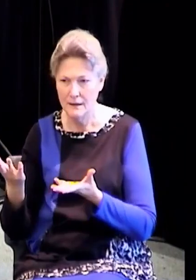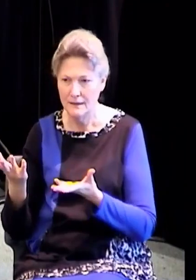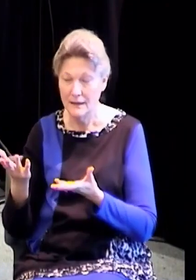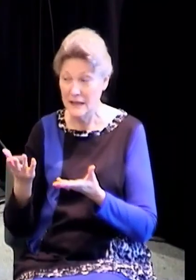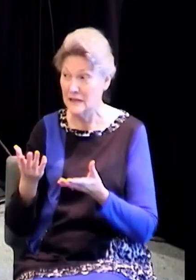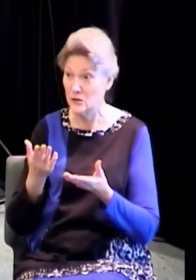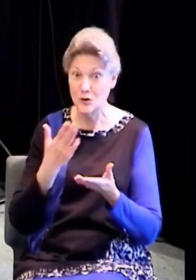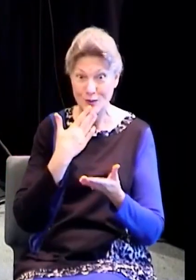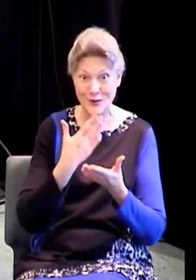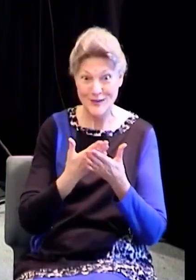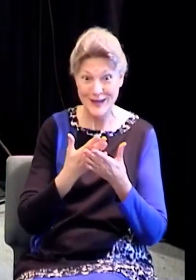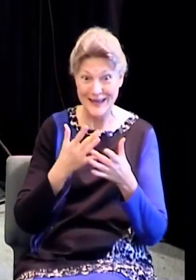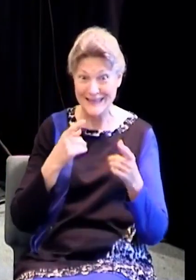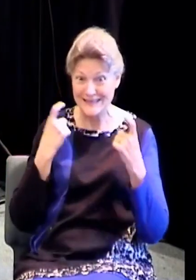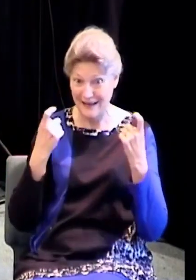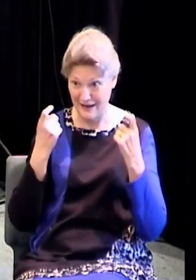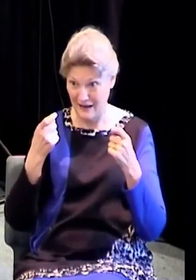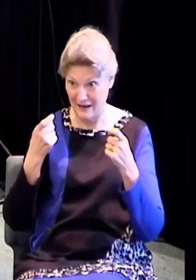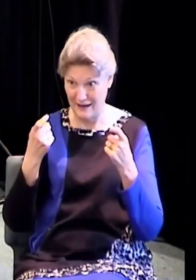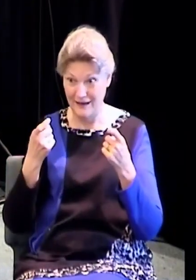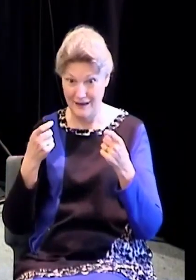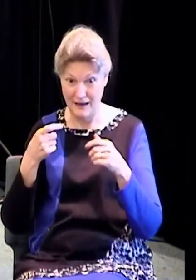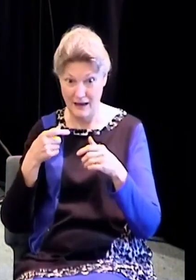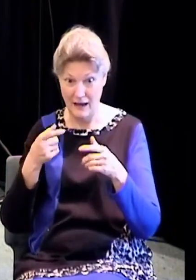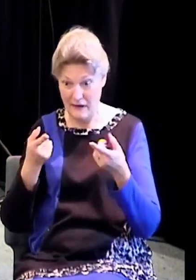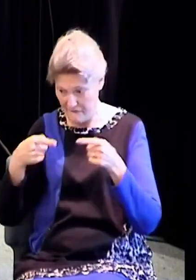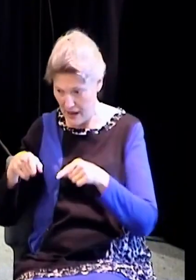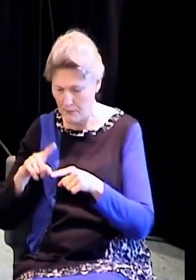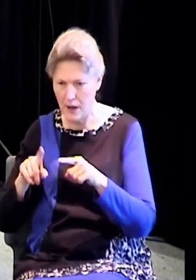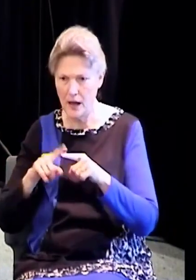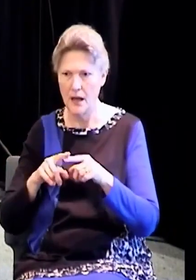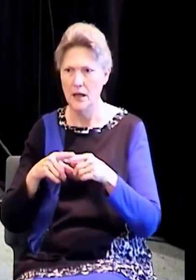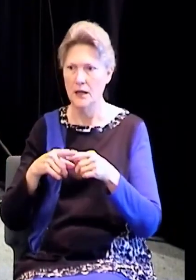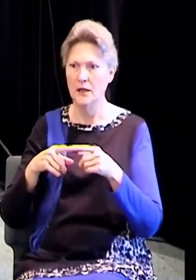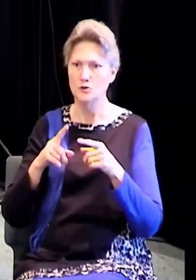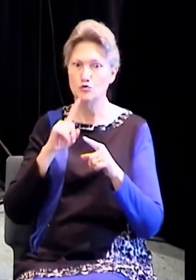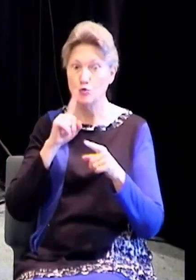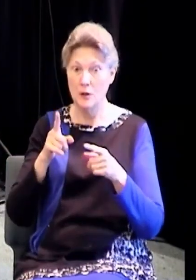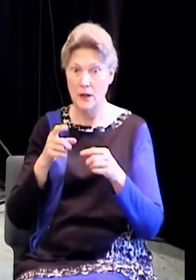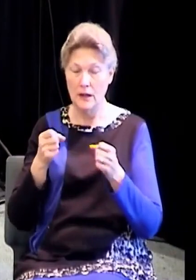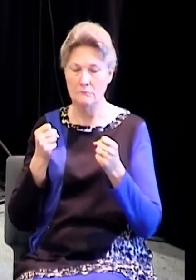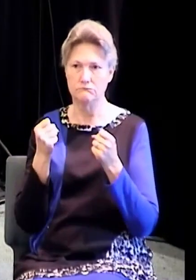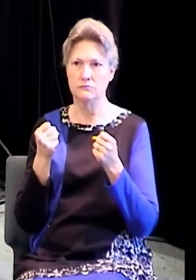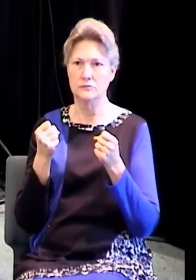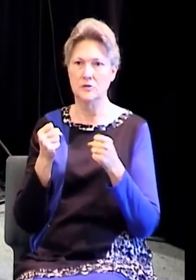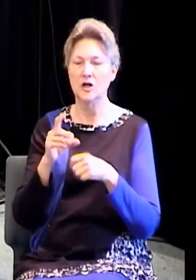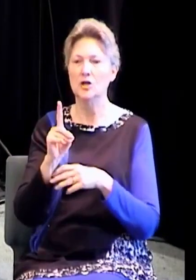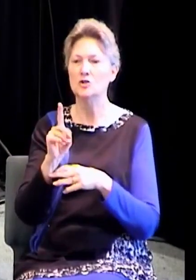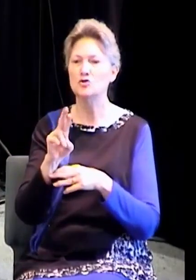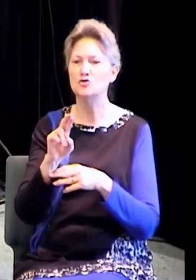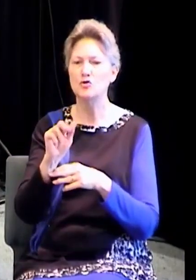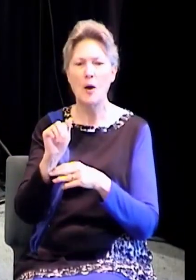but it's a very dramatic event. And so it drew my attention to this, and I think